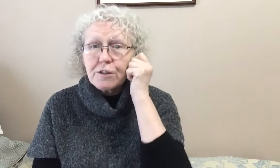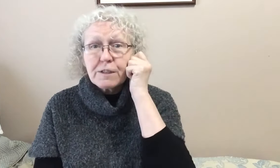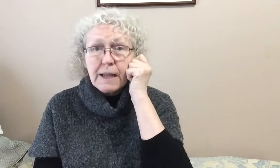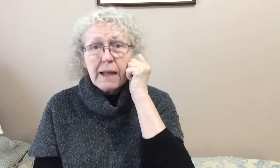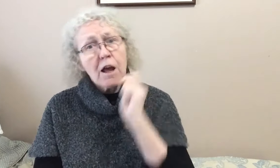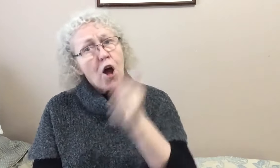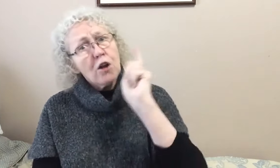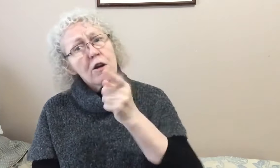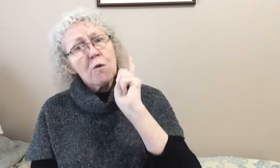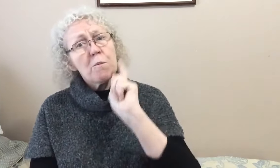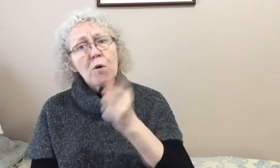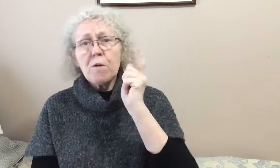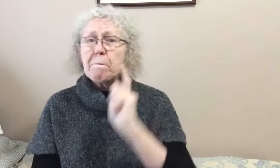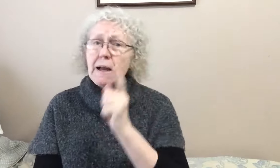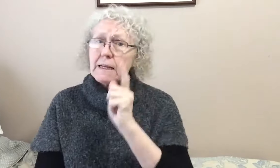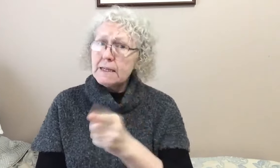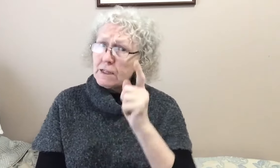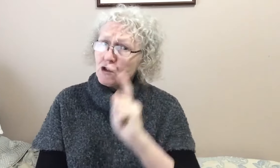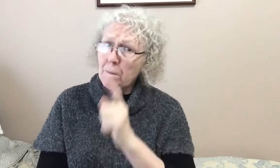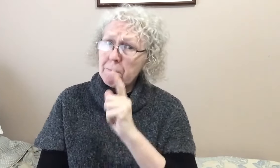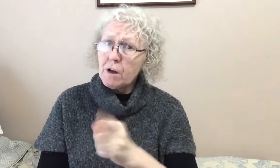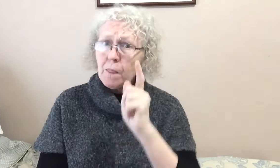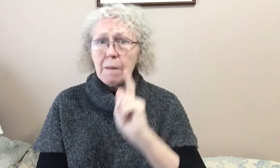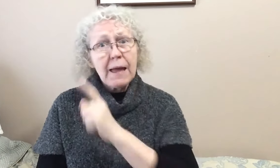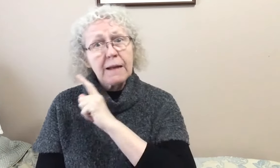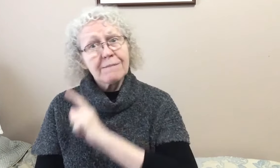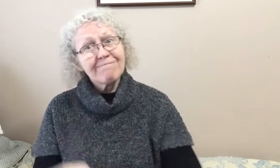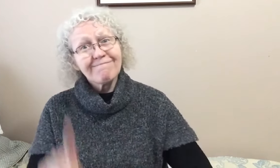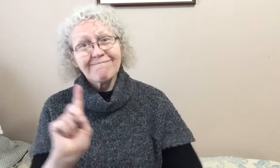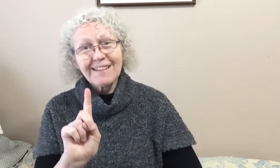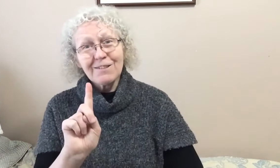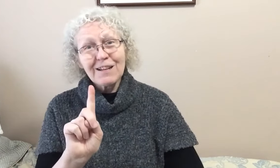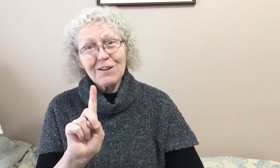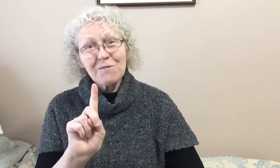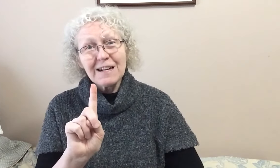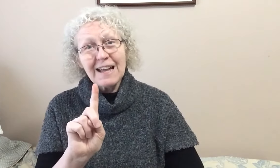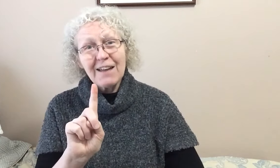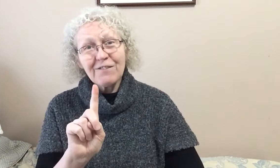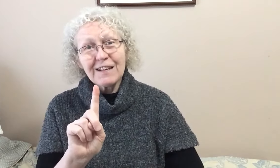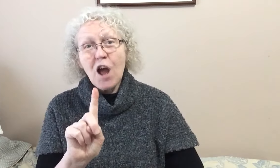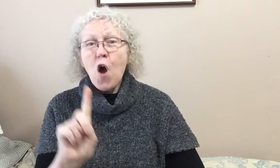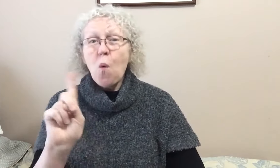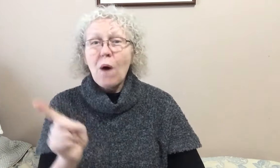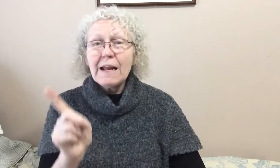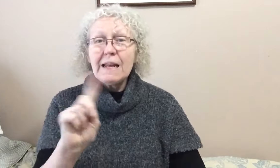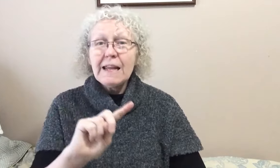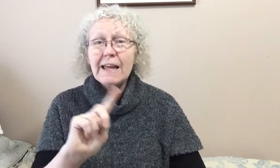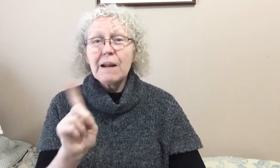said no more monkeys jumping on the bed. Here we go. One left. One little